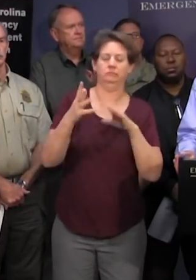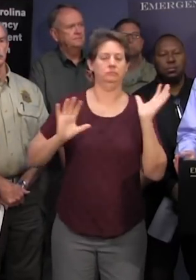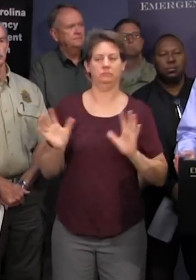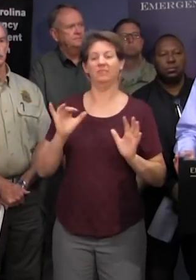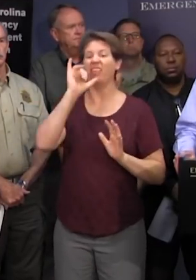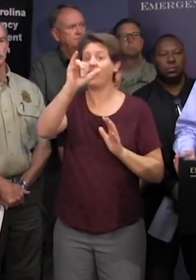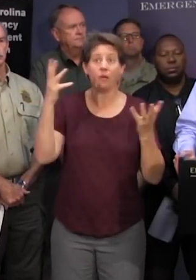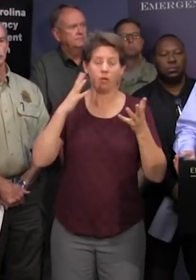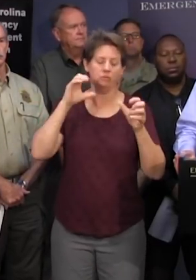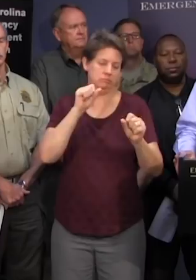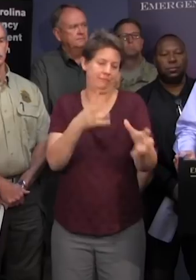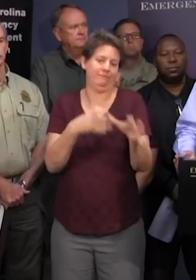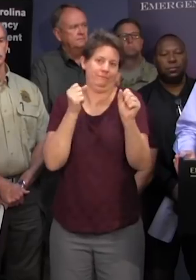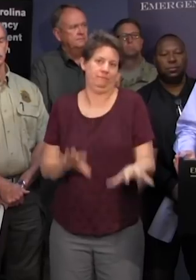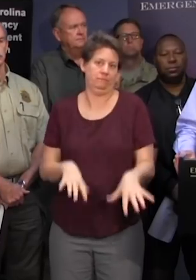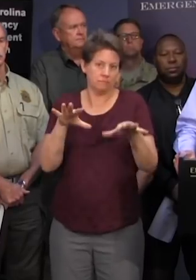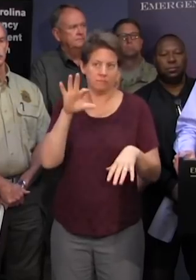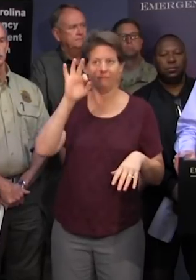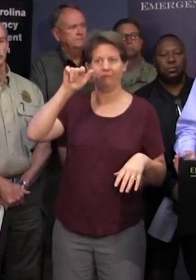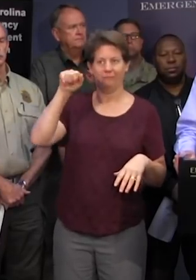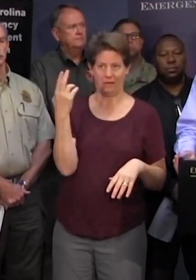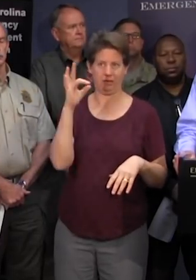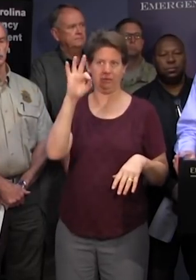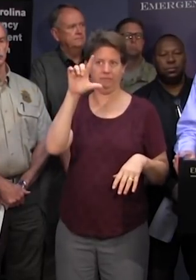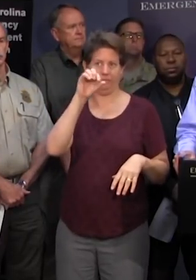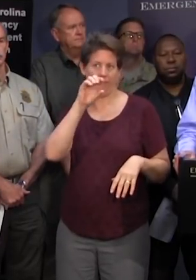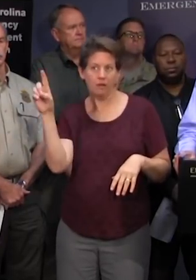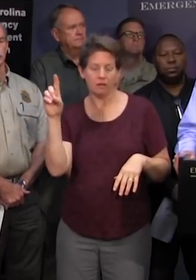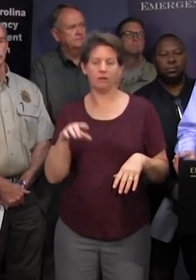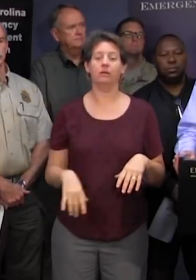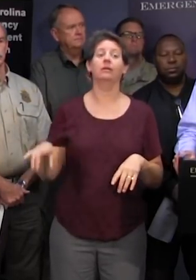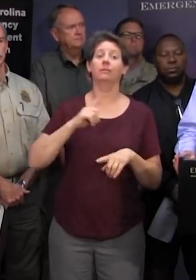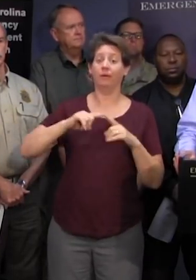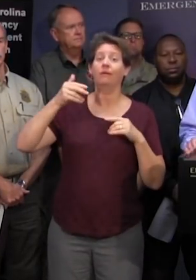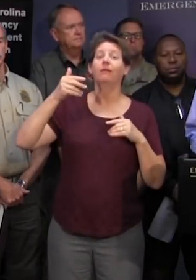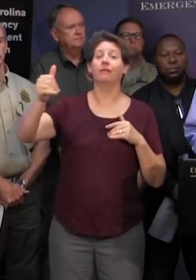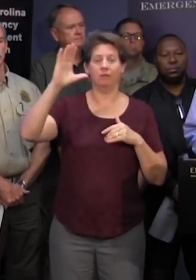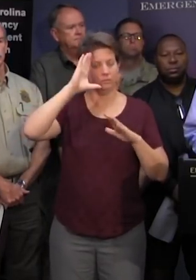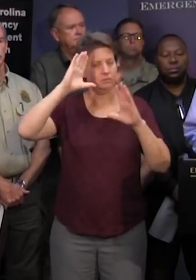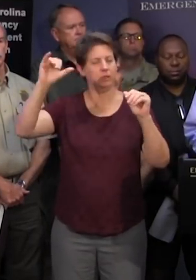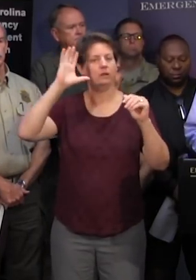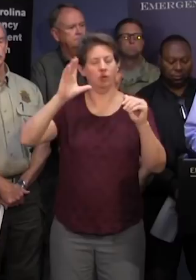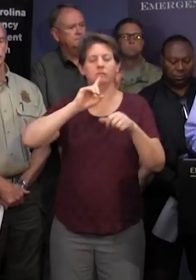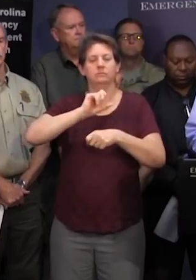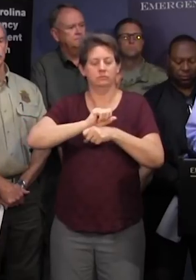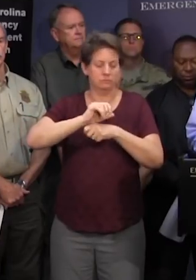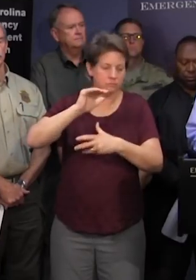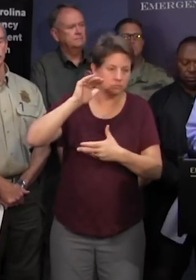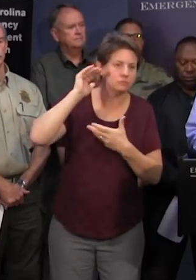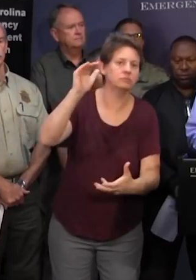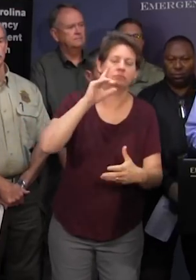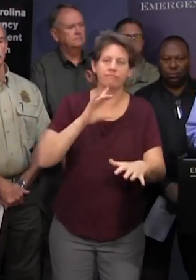flash floods they'll be coming and they'll be going but we're going to have some deep flooding from these rivers and we don't know